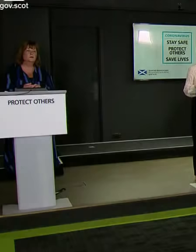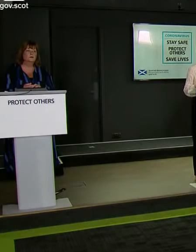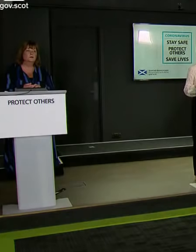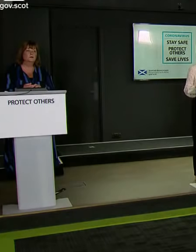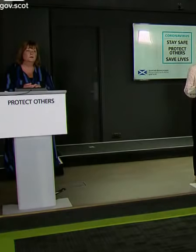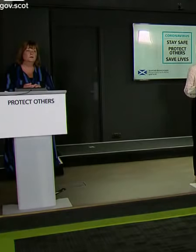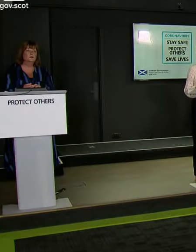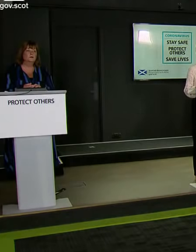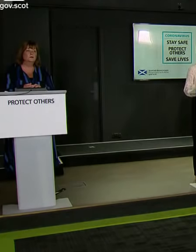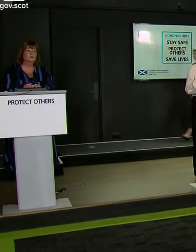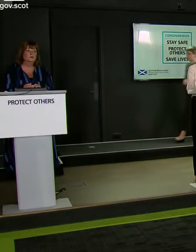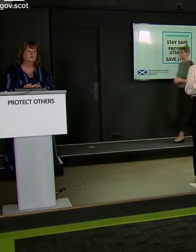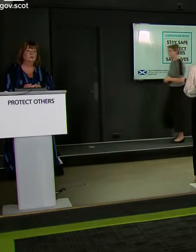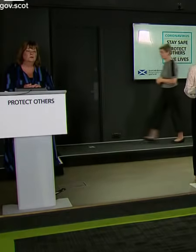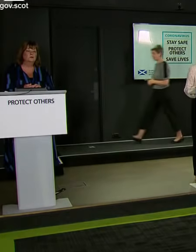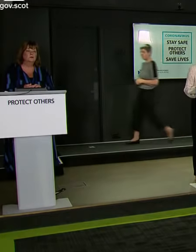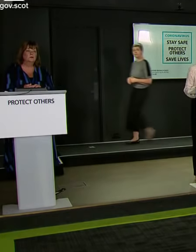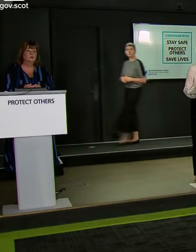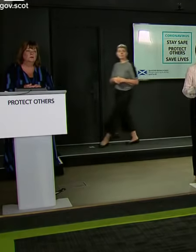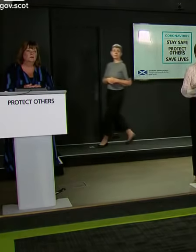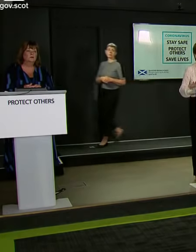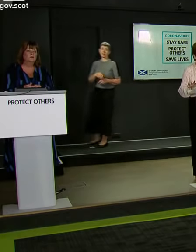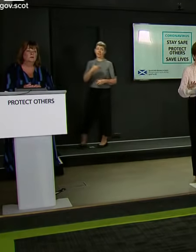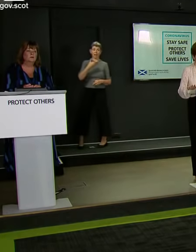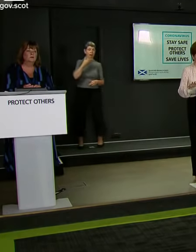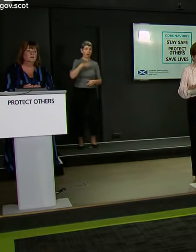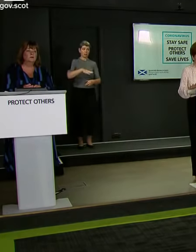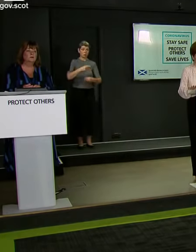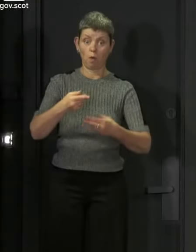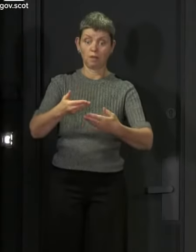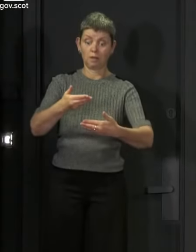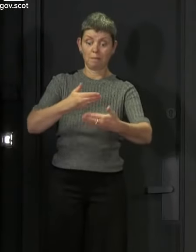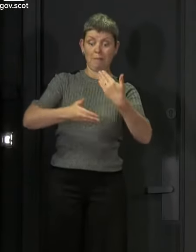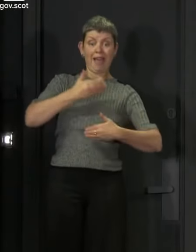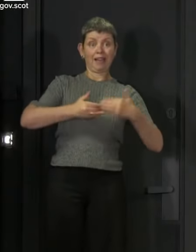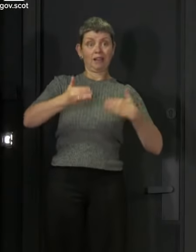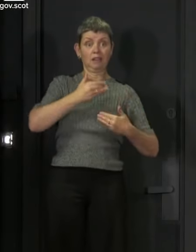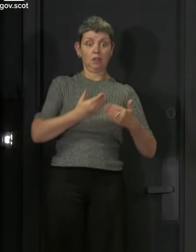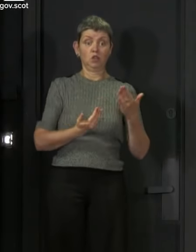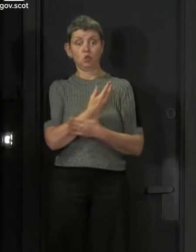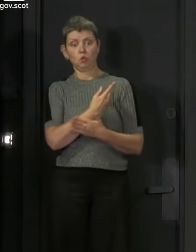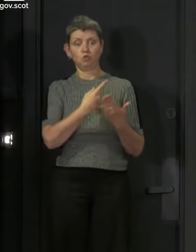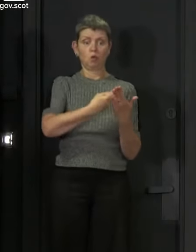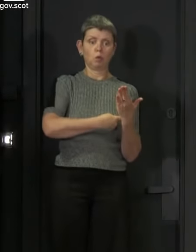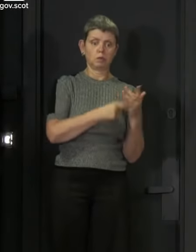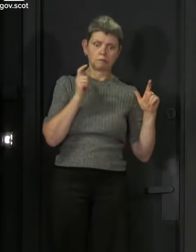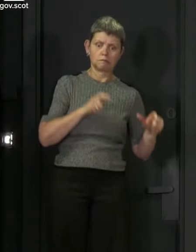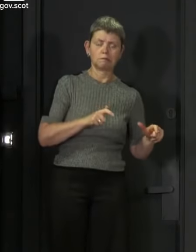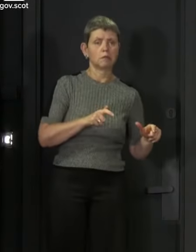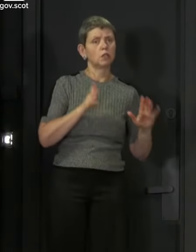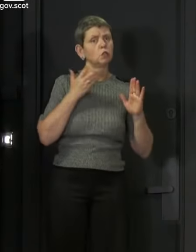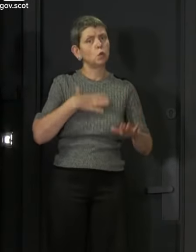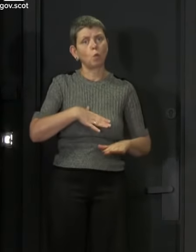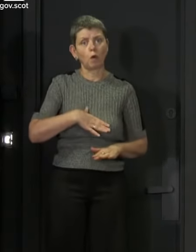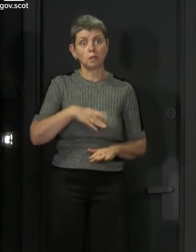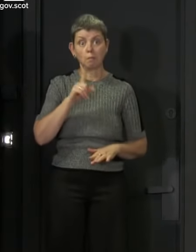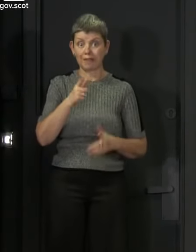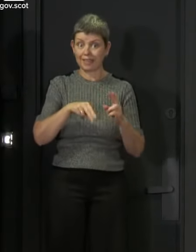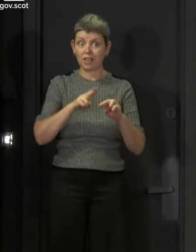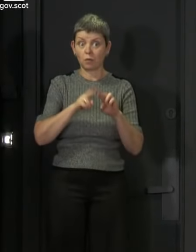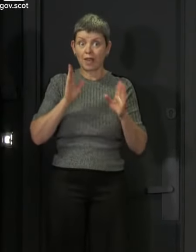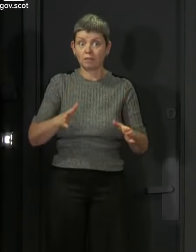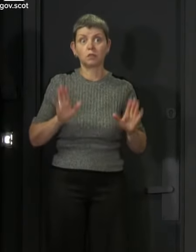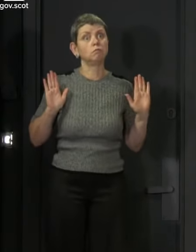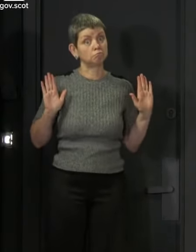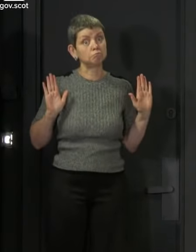I don't want to do it either, but I've always been straight with you. If I feel it is necessary for the protection of health and life, we will do so.